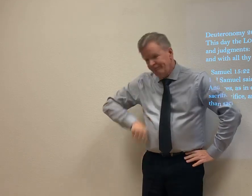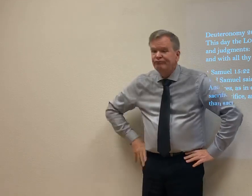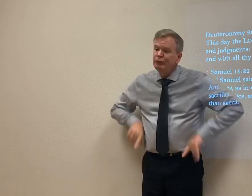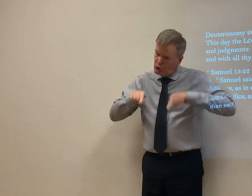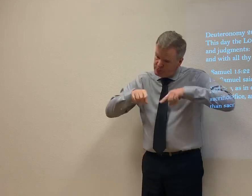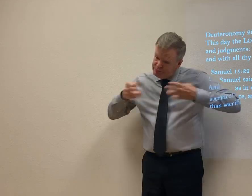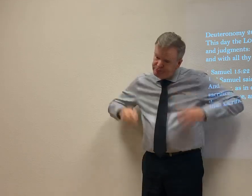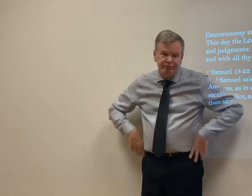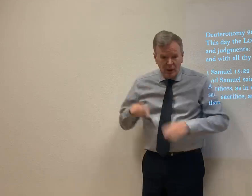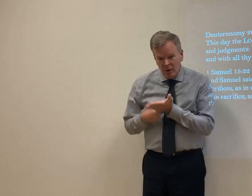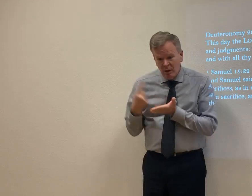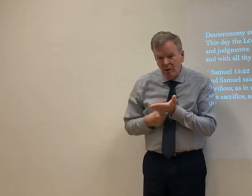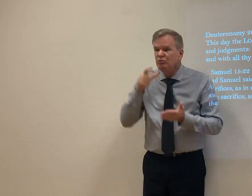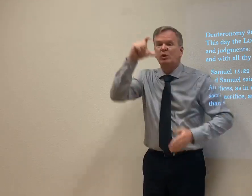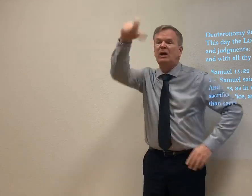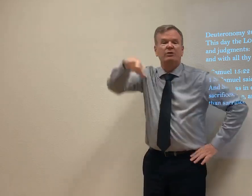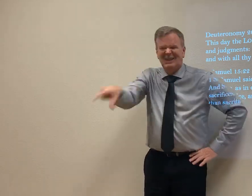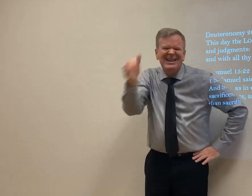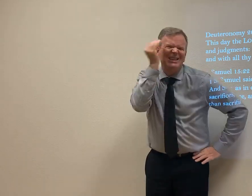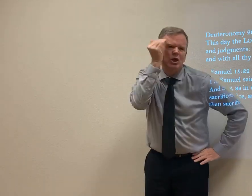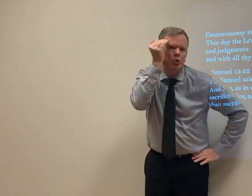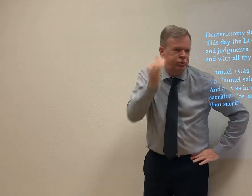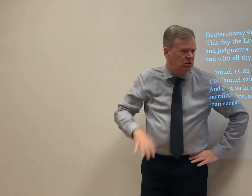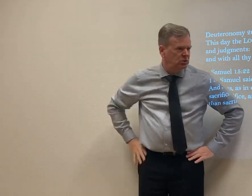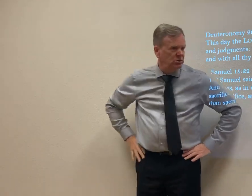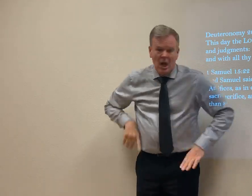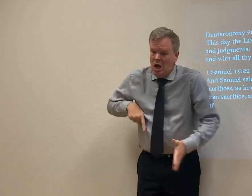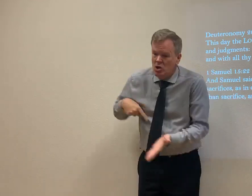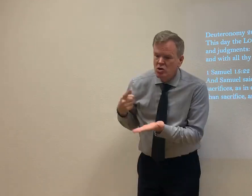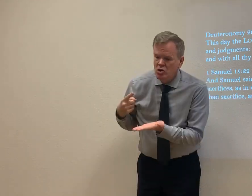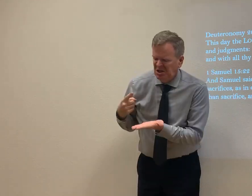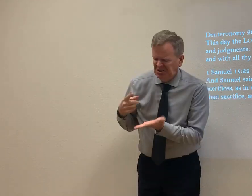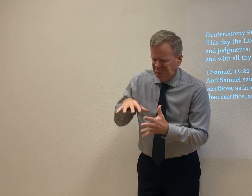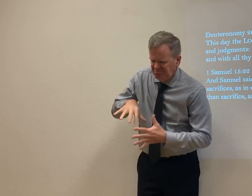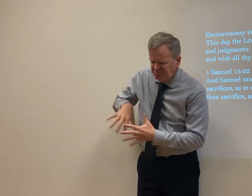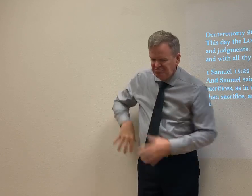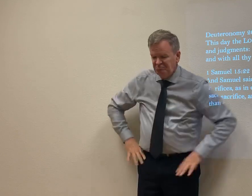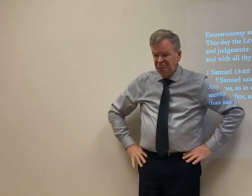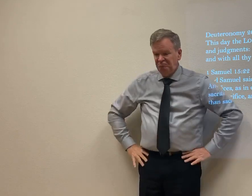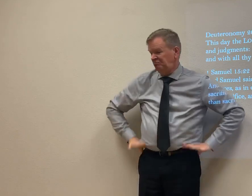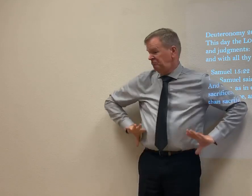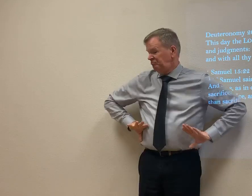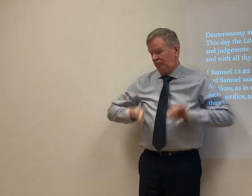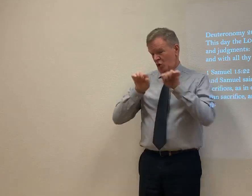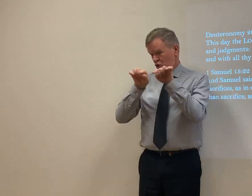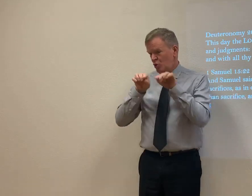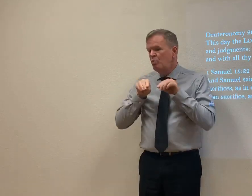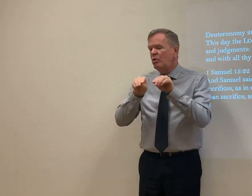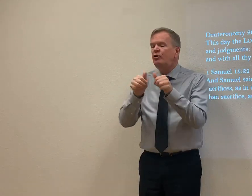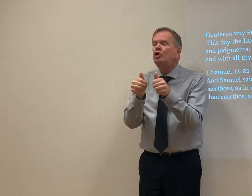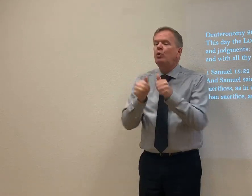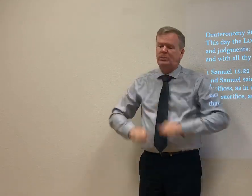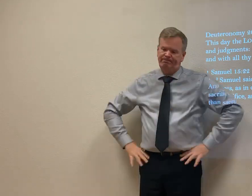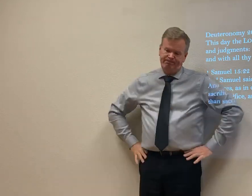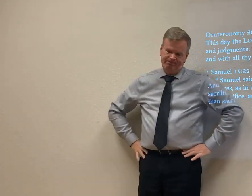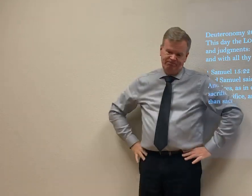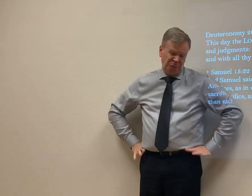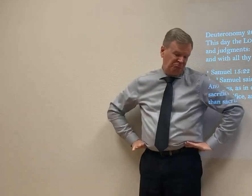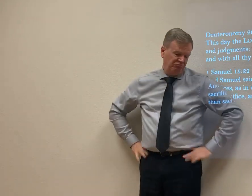That's your thing. You want to do it? I don't need to have a debate with you. You know it. You know I say wait. But at this point, you're telling me. Now, you're going to